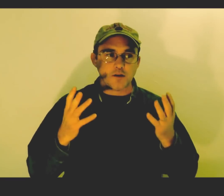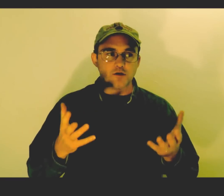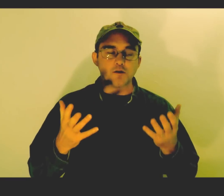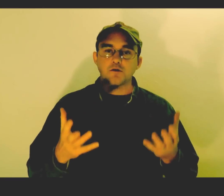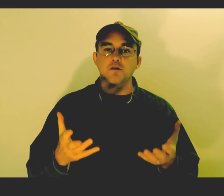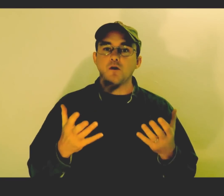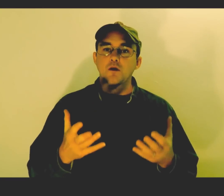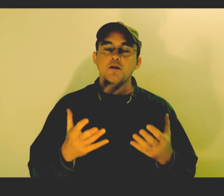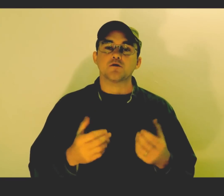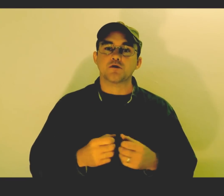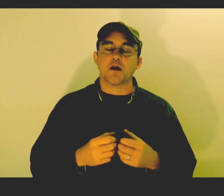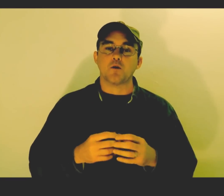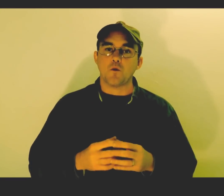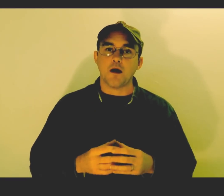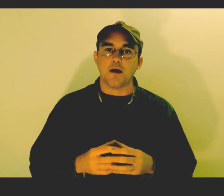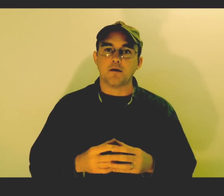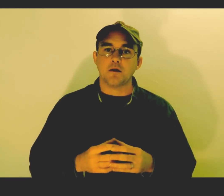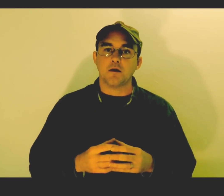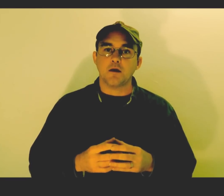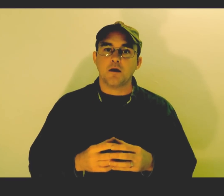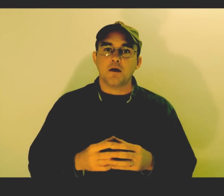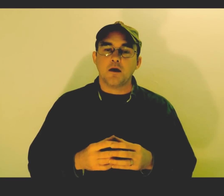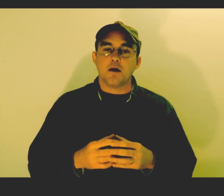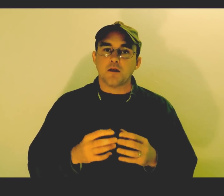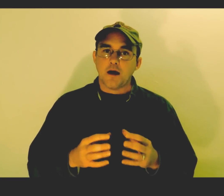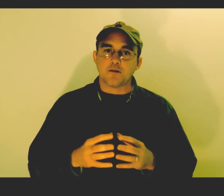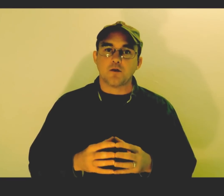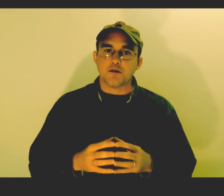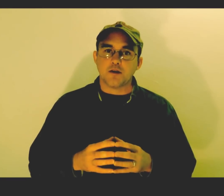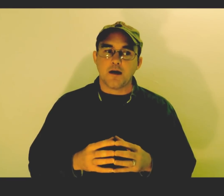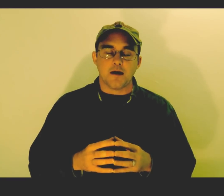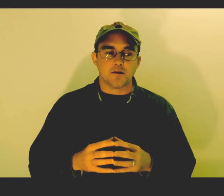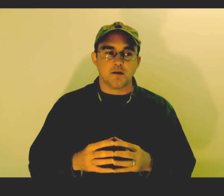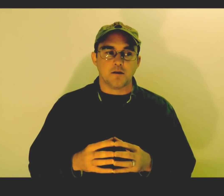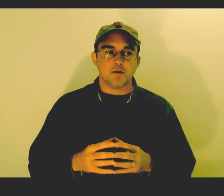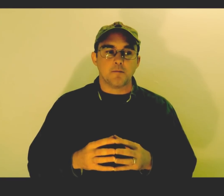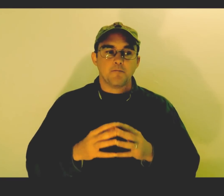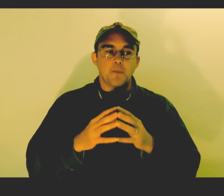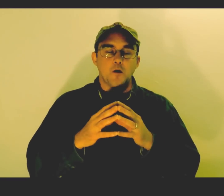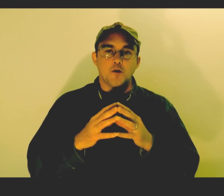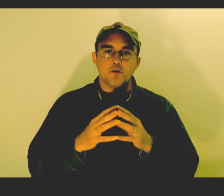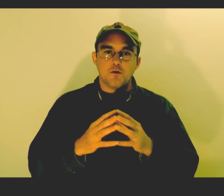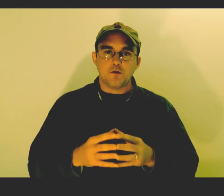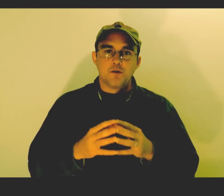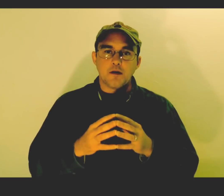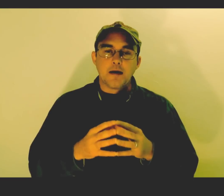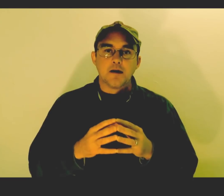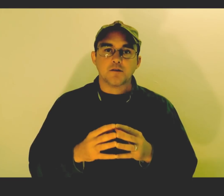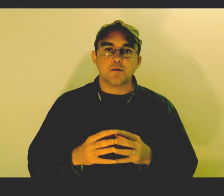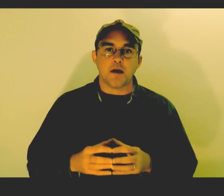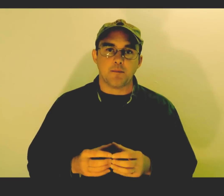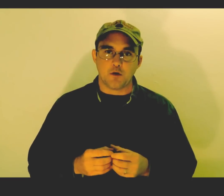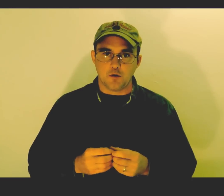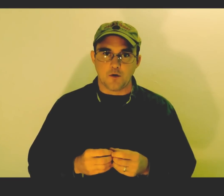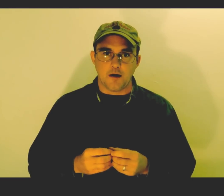just don't understand why. And the last question I ask is, are you using calcium hypochlorite?